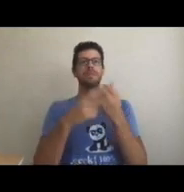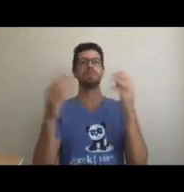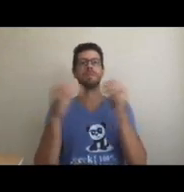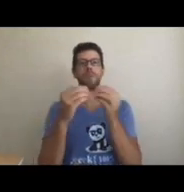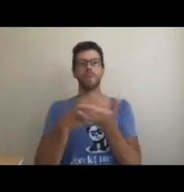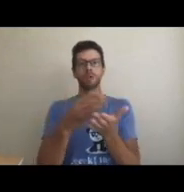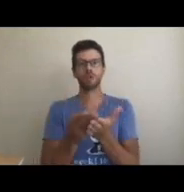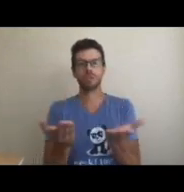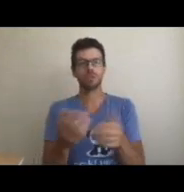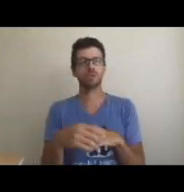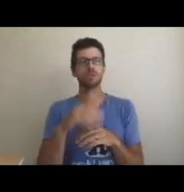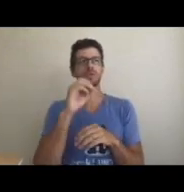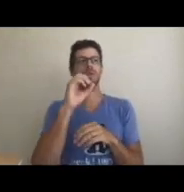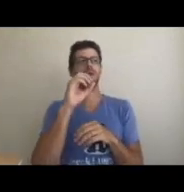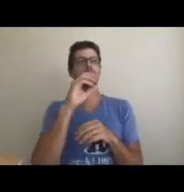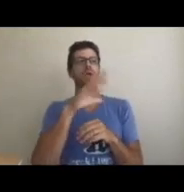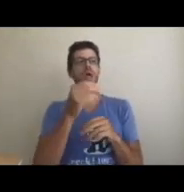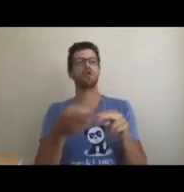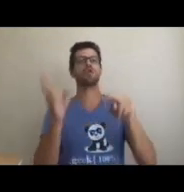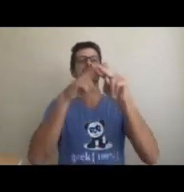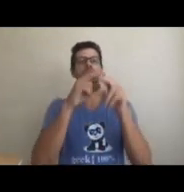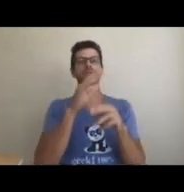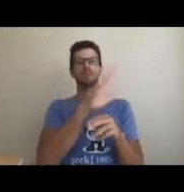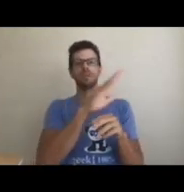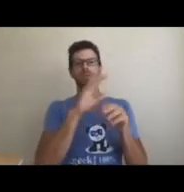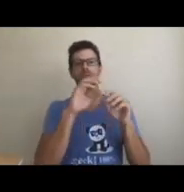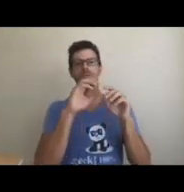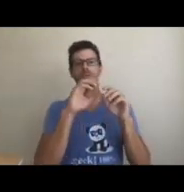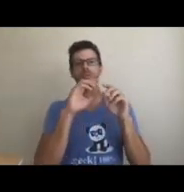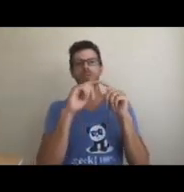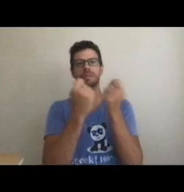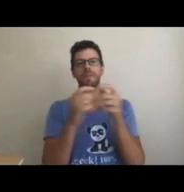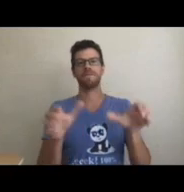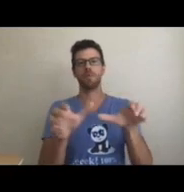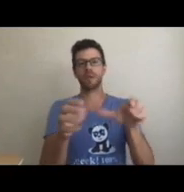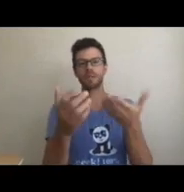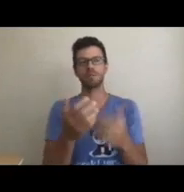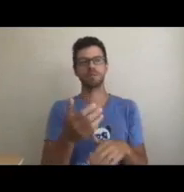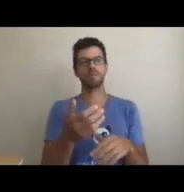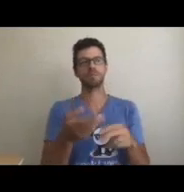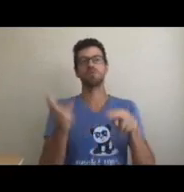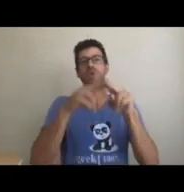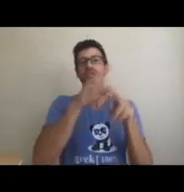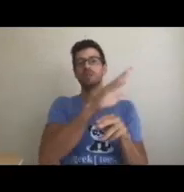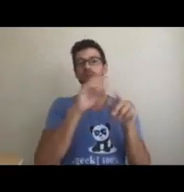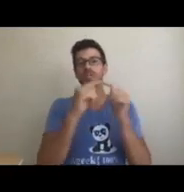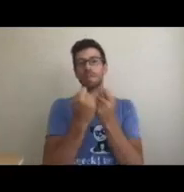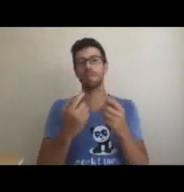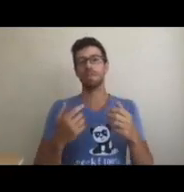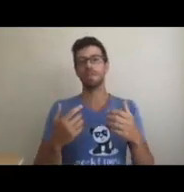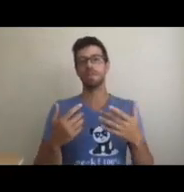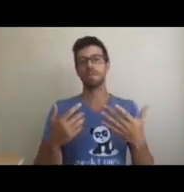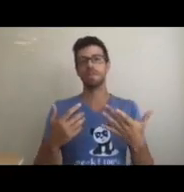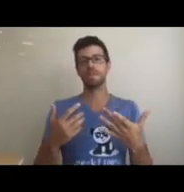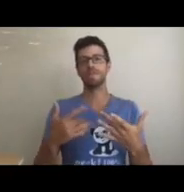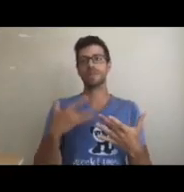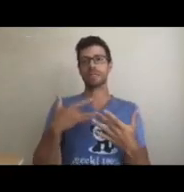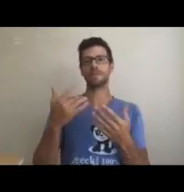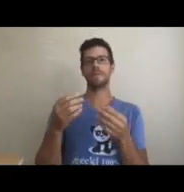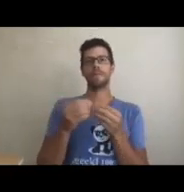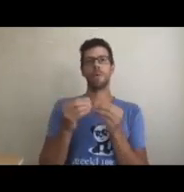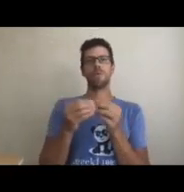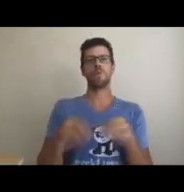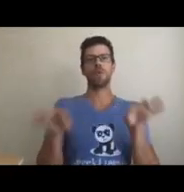an engine, seeing all the nuts and bolts. This is where we can counter their requirements